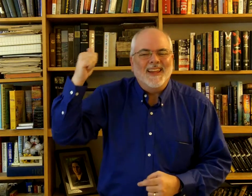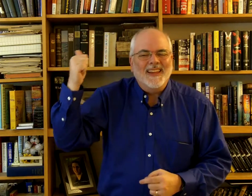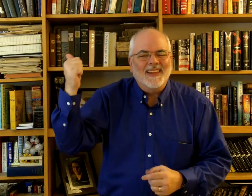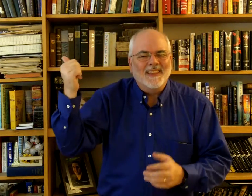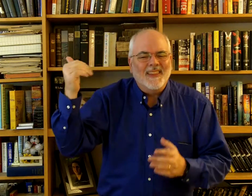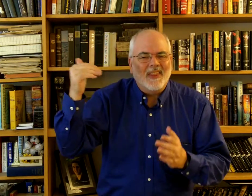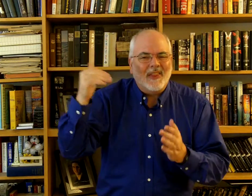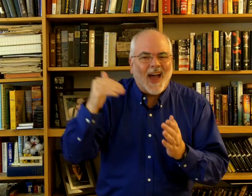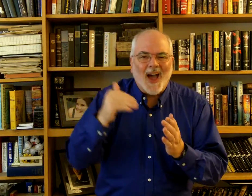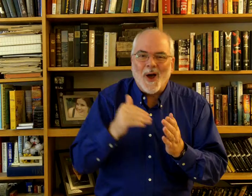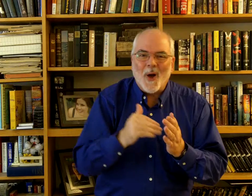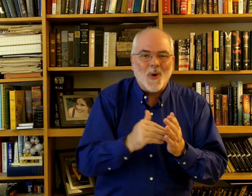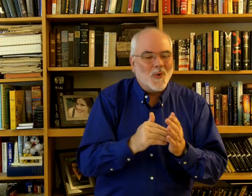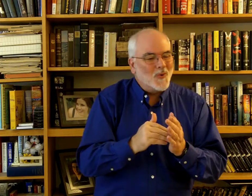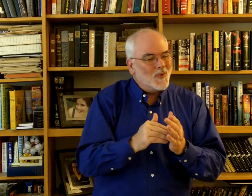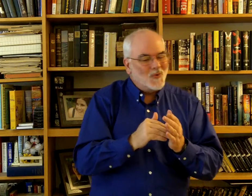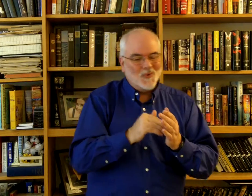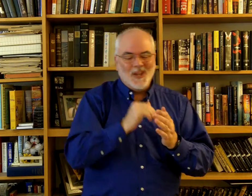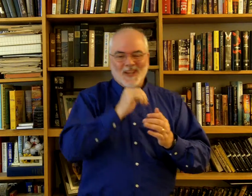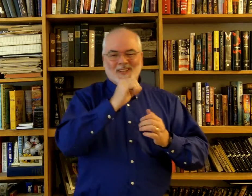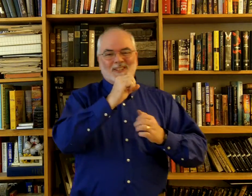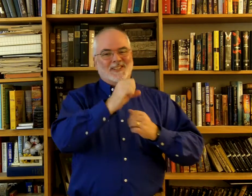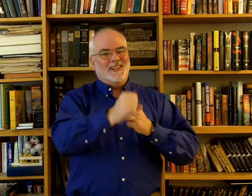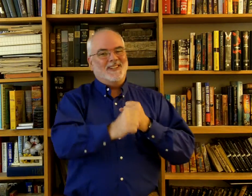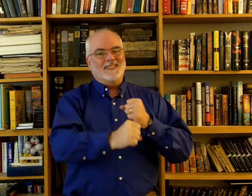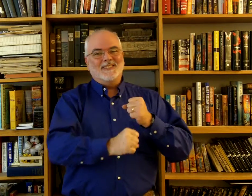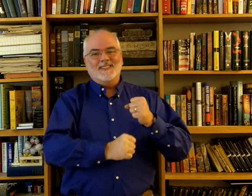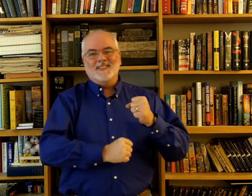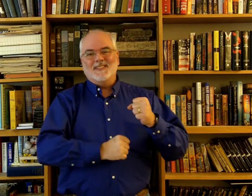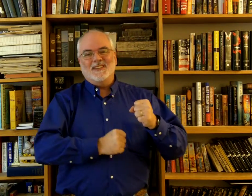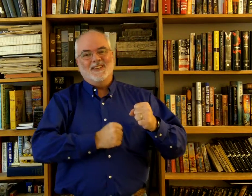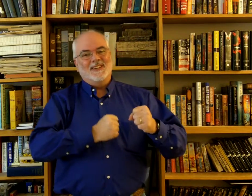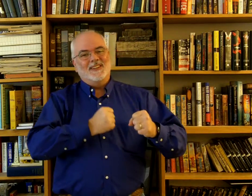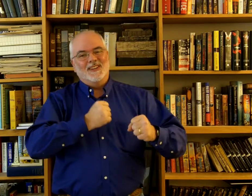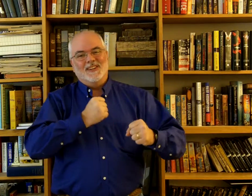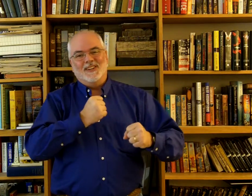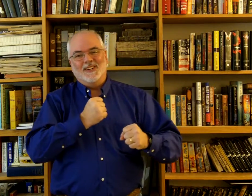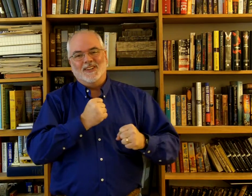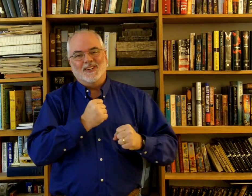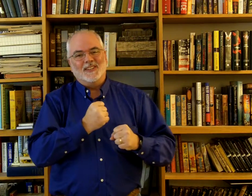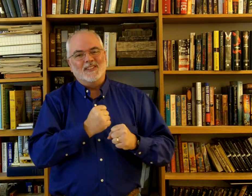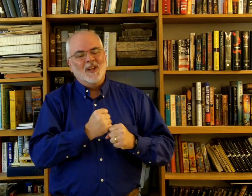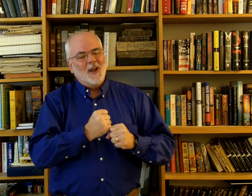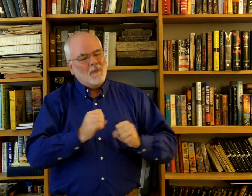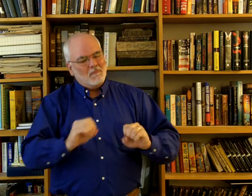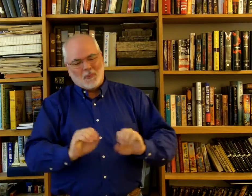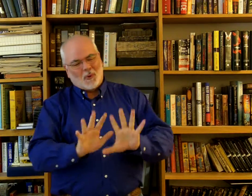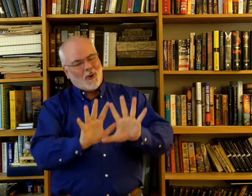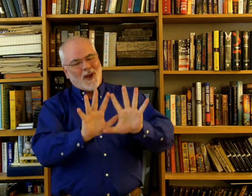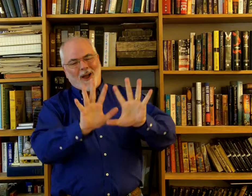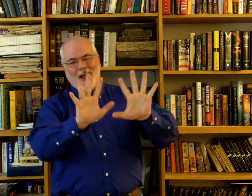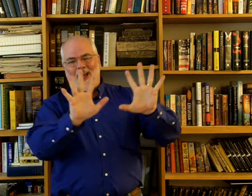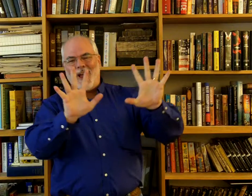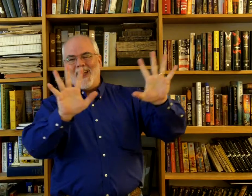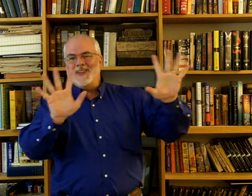thousand years. Bright